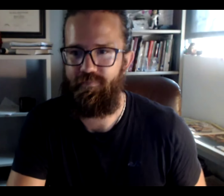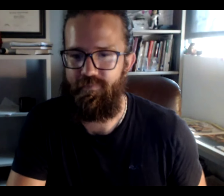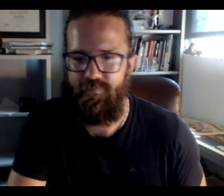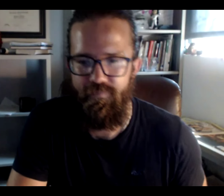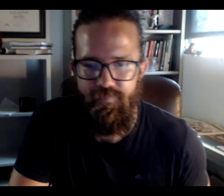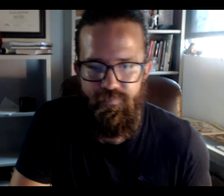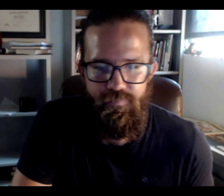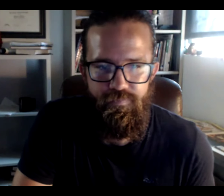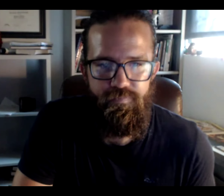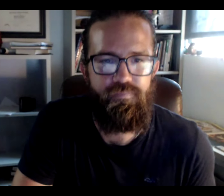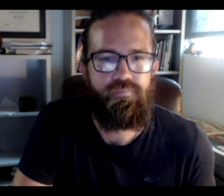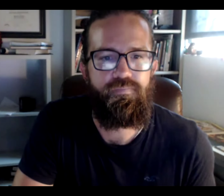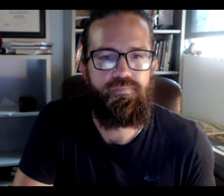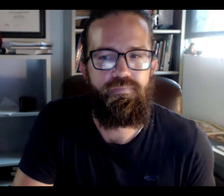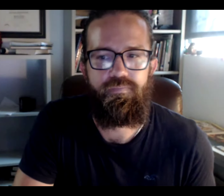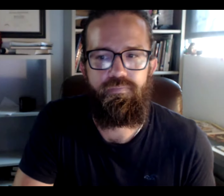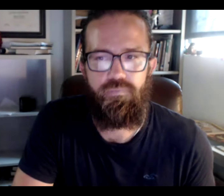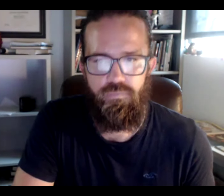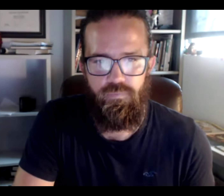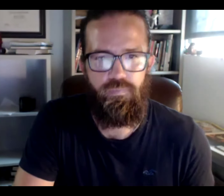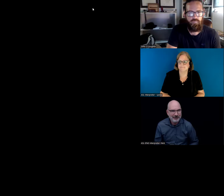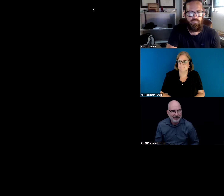Okay? Everything should be working out fine soon.